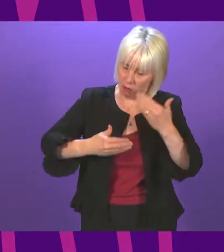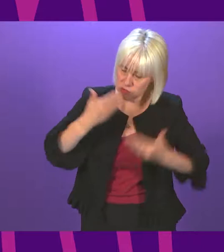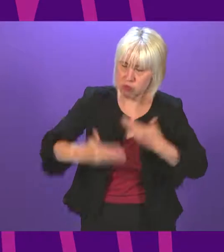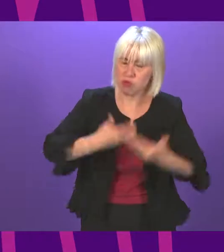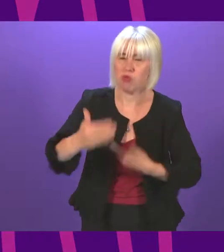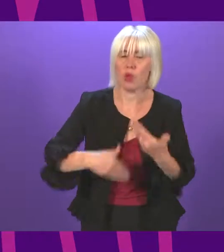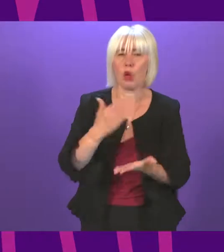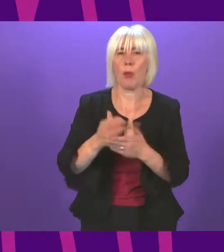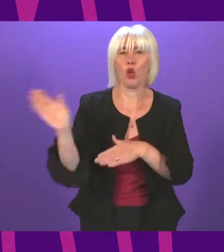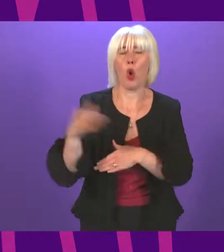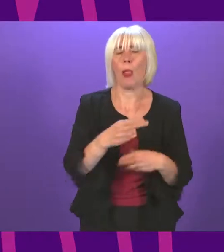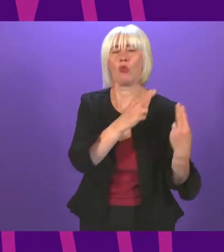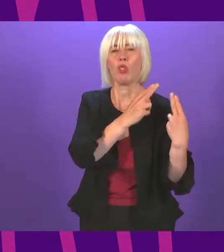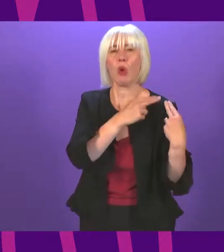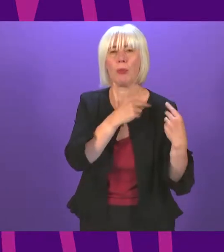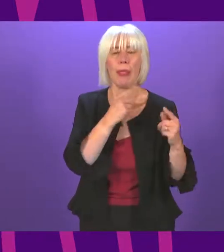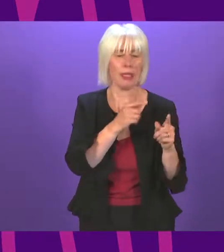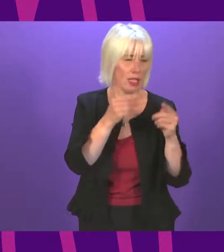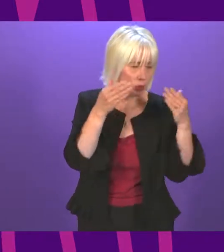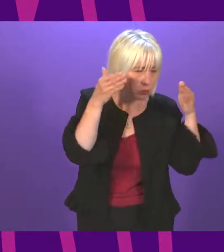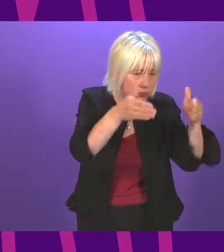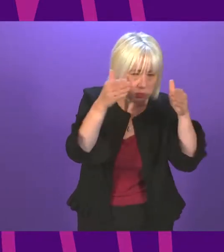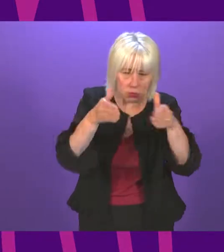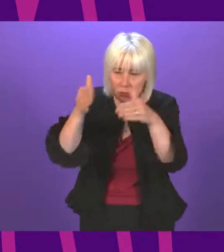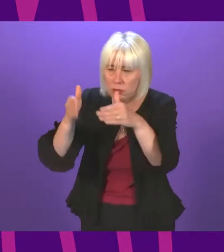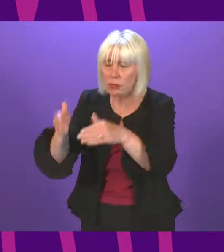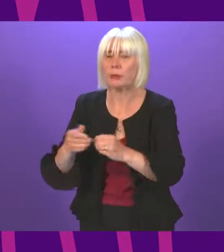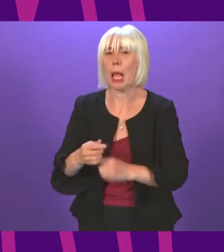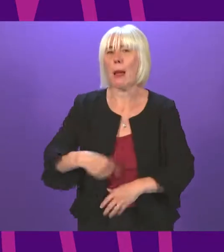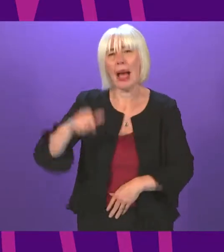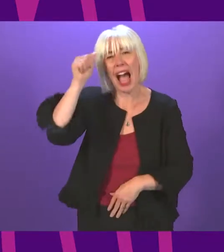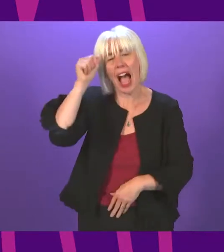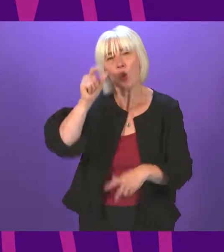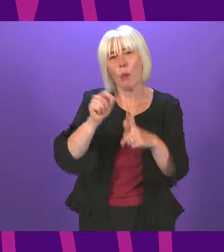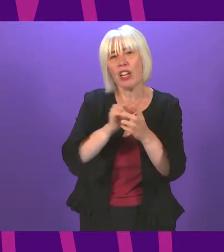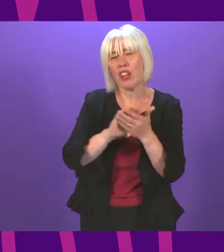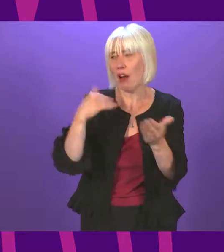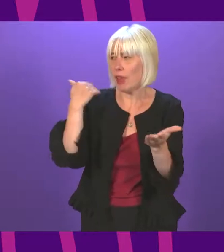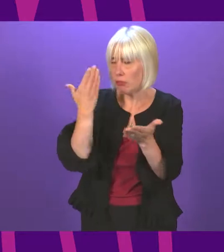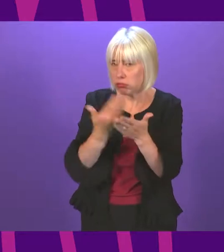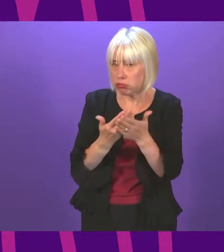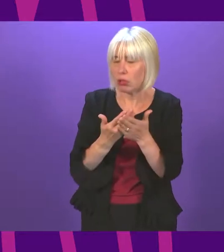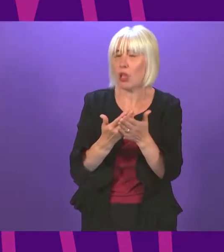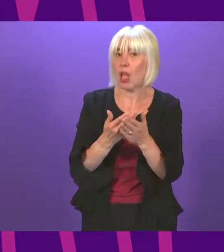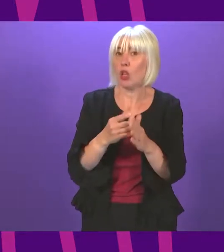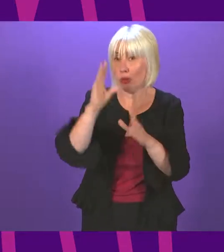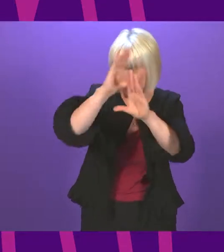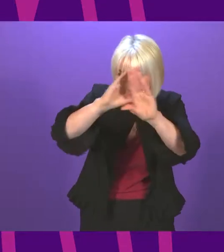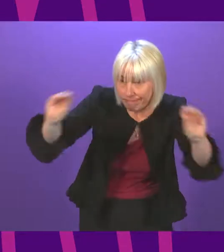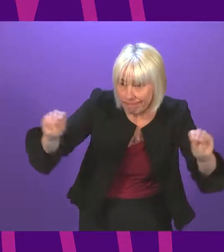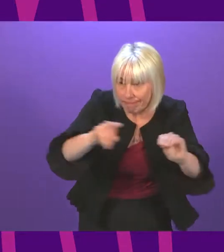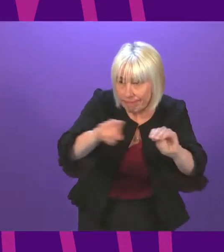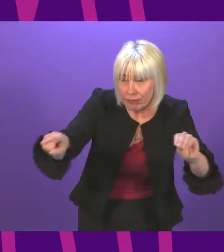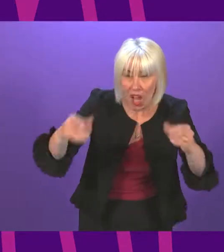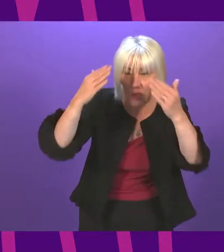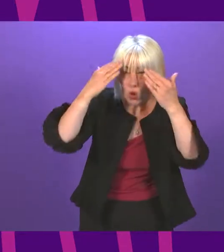portfolio responsibilities. Having known him as long as I have, though, I feel I owe Patrick's new government colleagues a word of warning. If you didn't know much about